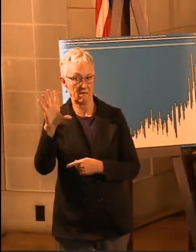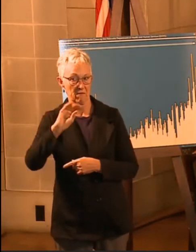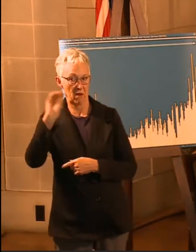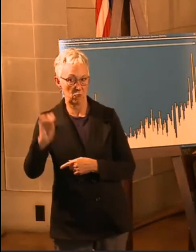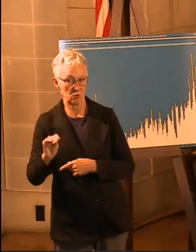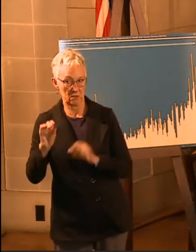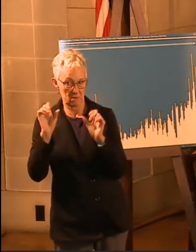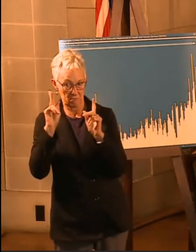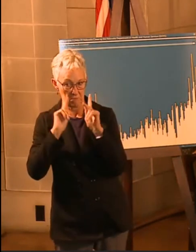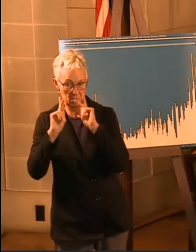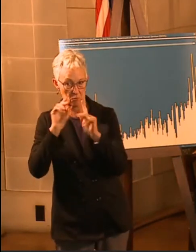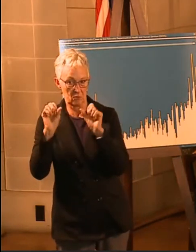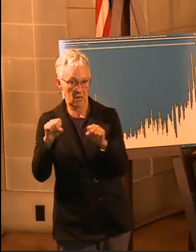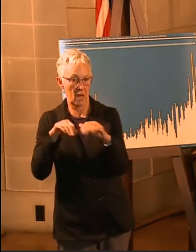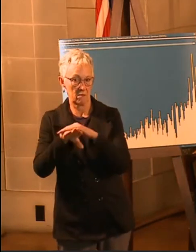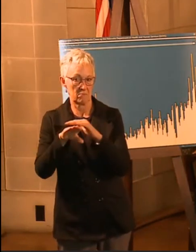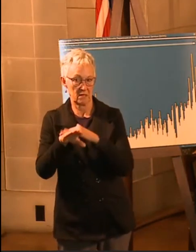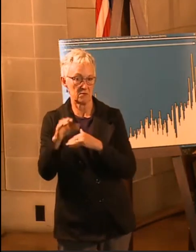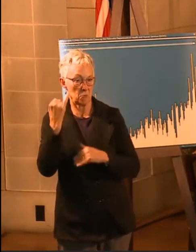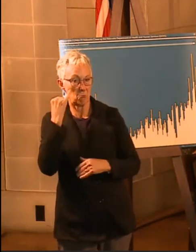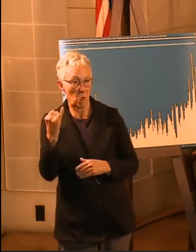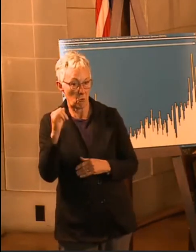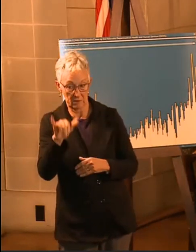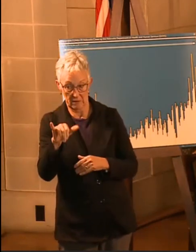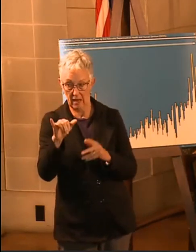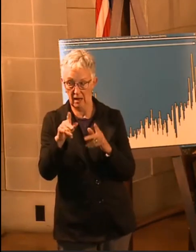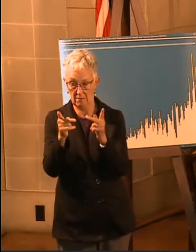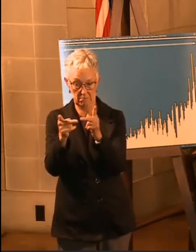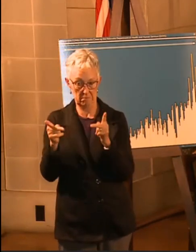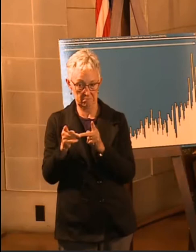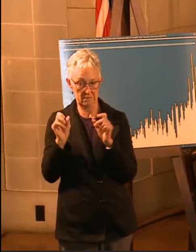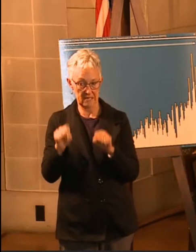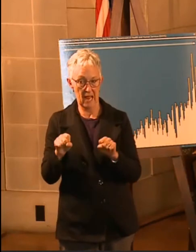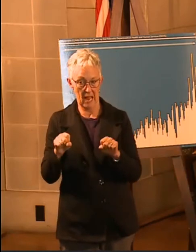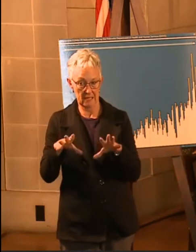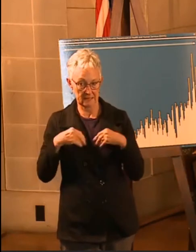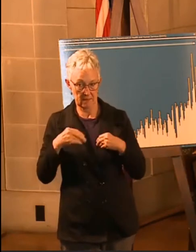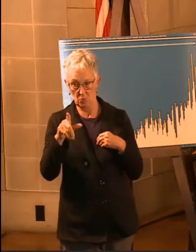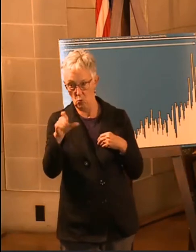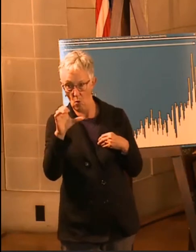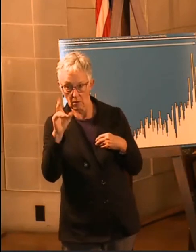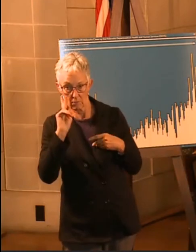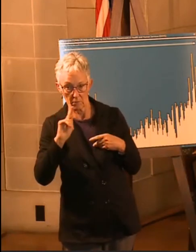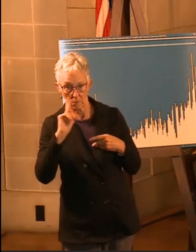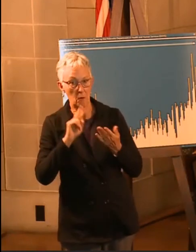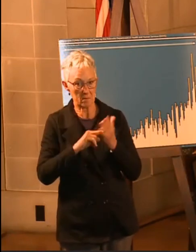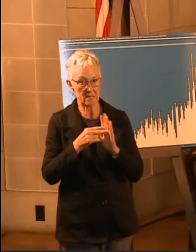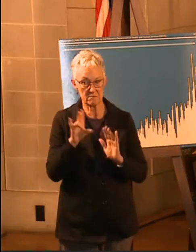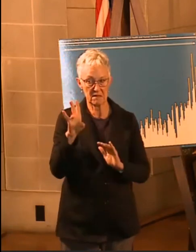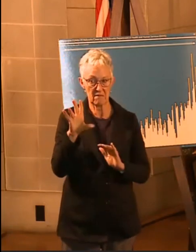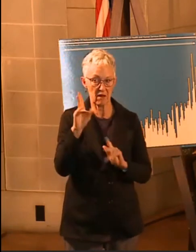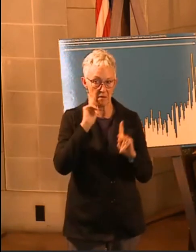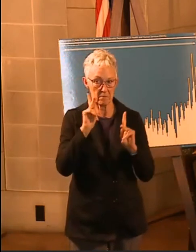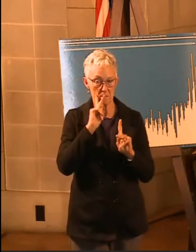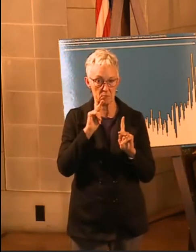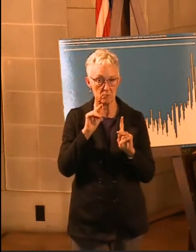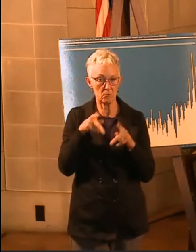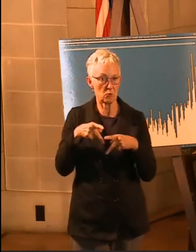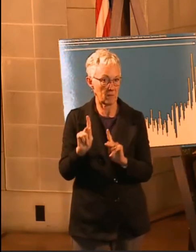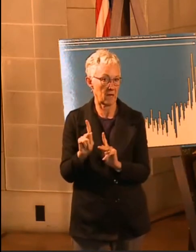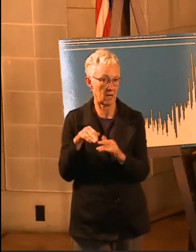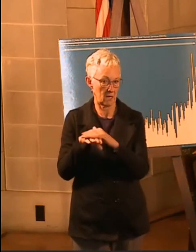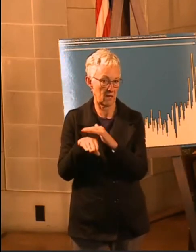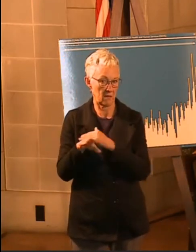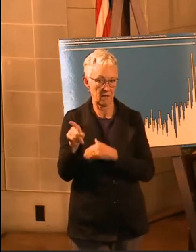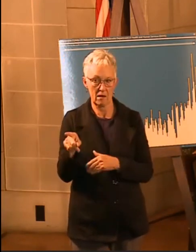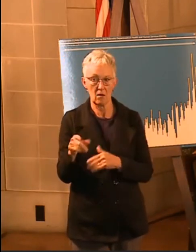this is in recognition, again, of the number of hospitalizations we have and the fact that we're going into a season where it's going be cooler and